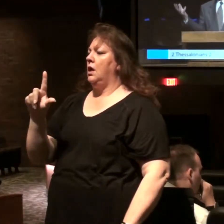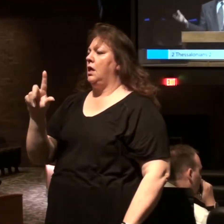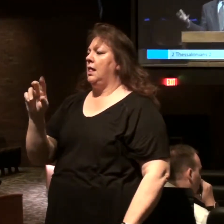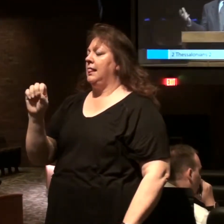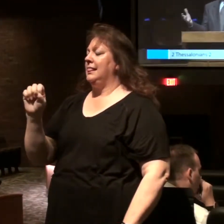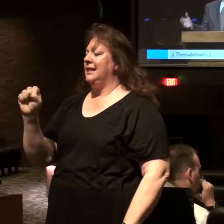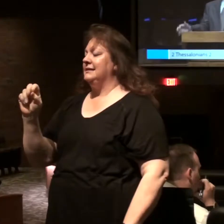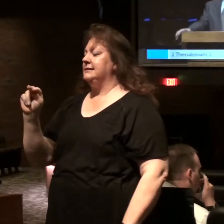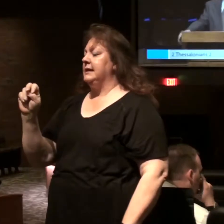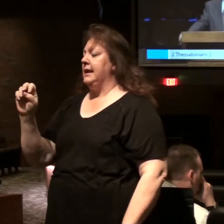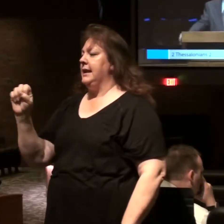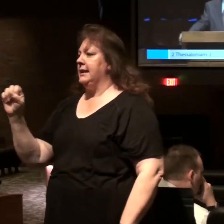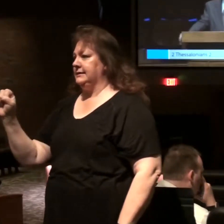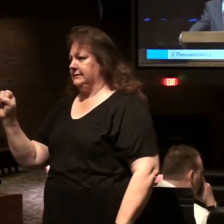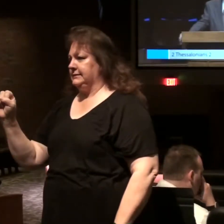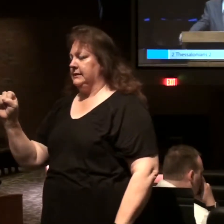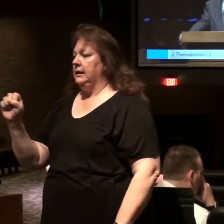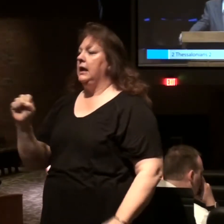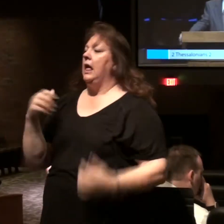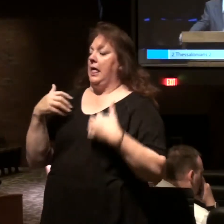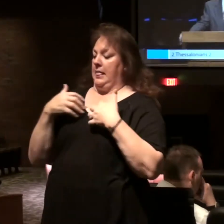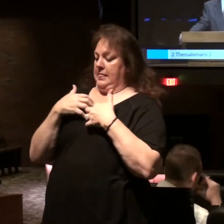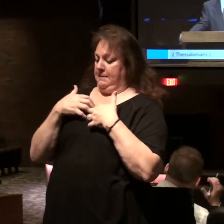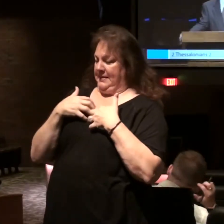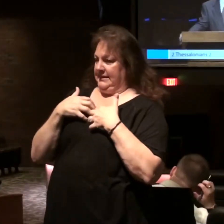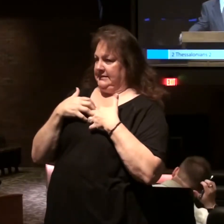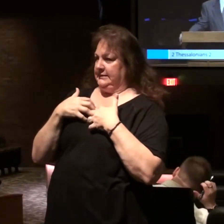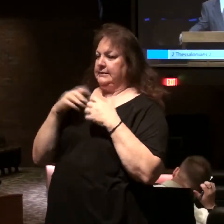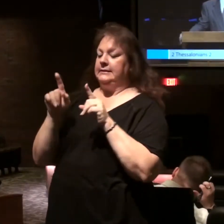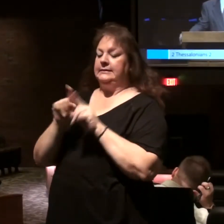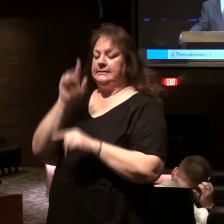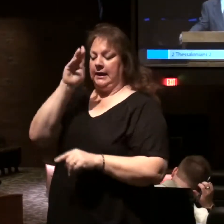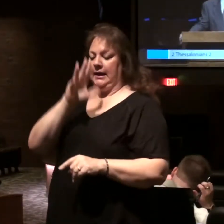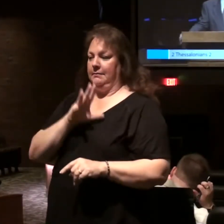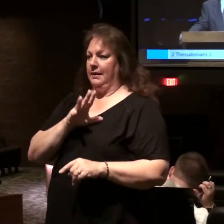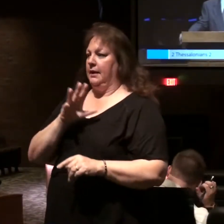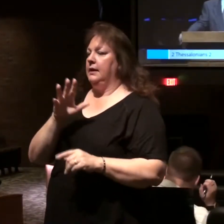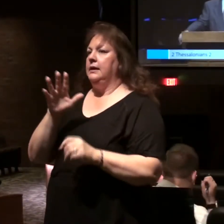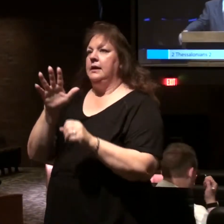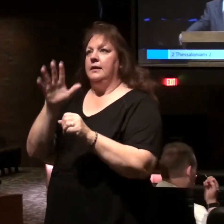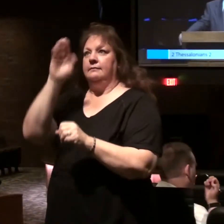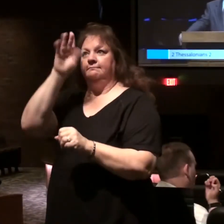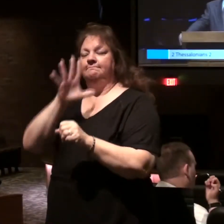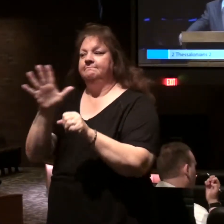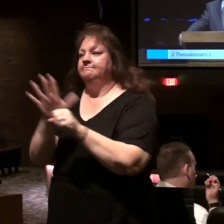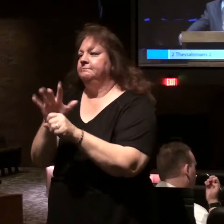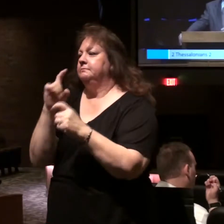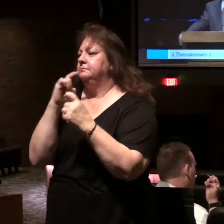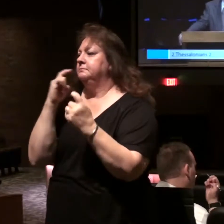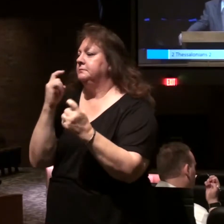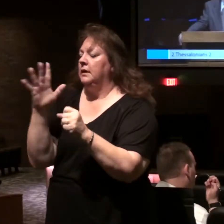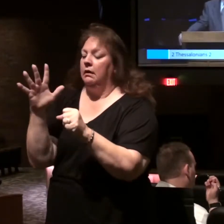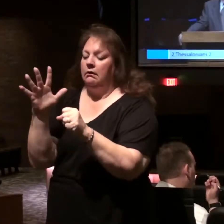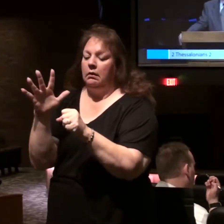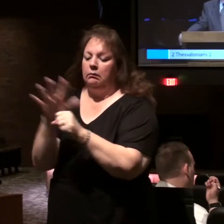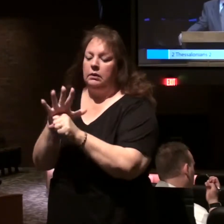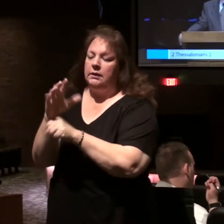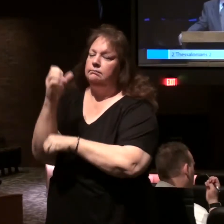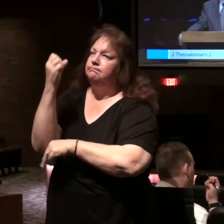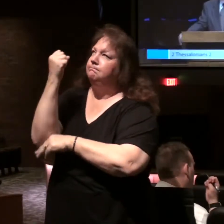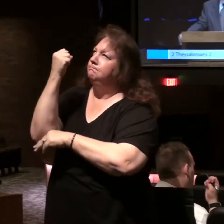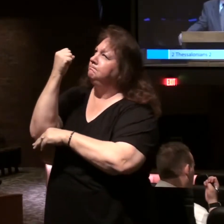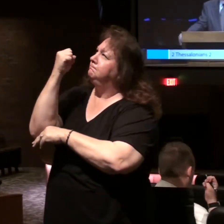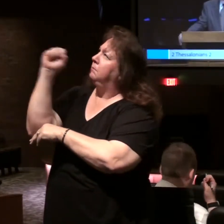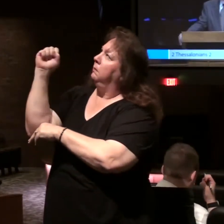beast he's the same person lawlessness is this characteristic he's in complete rebellion against god